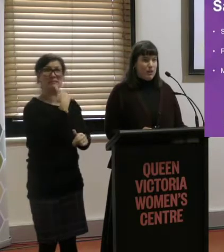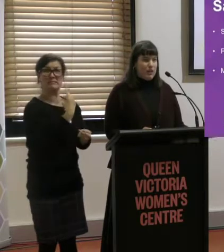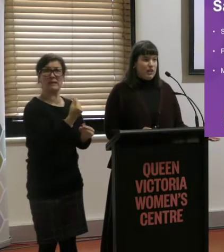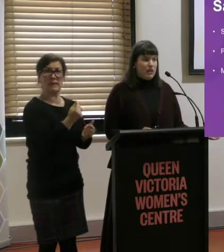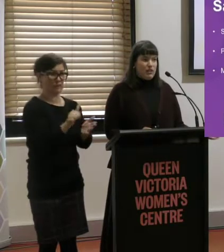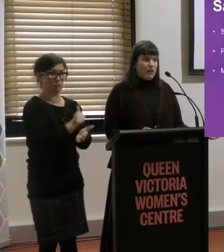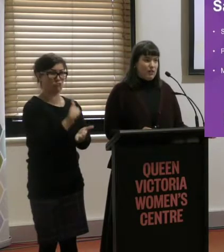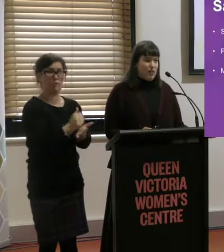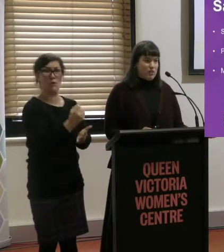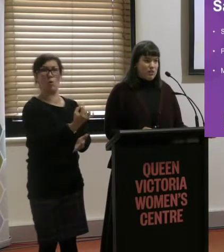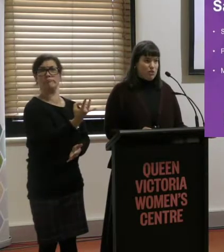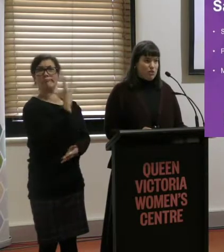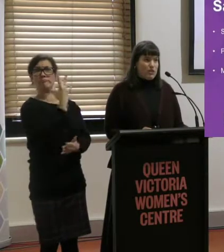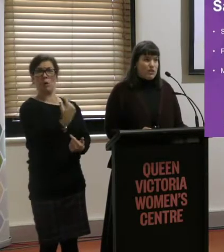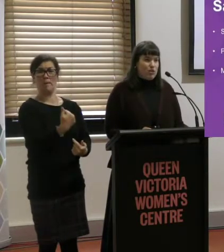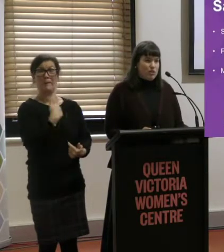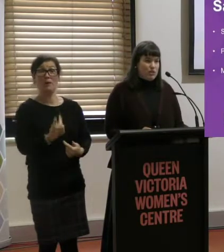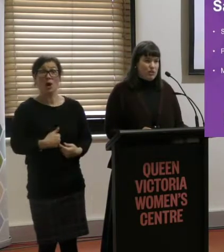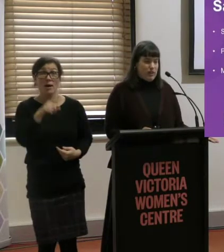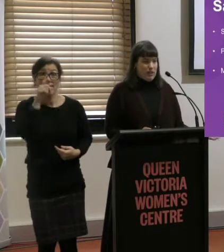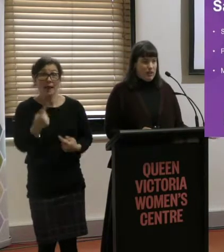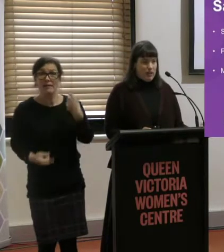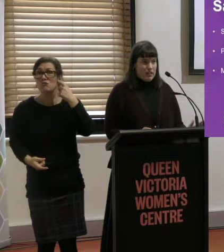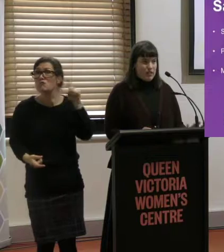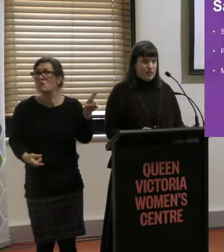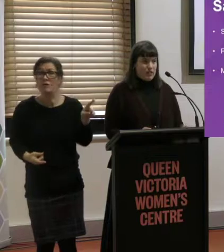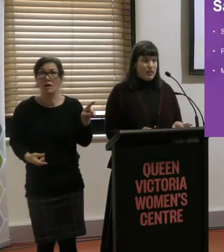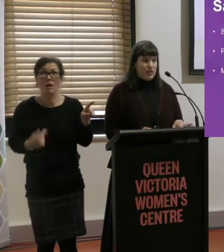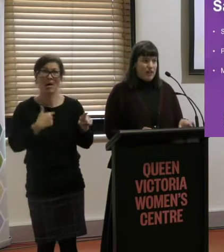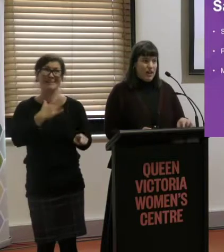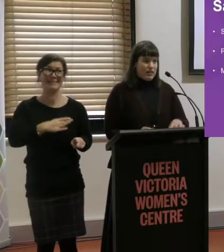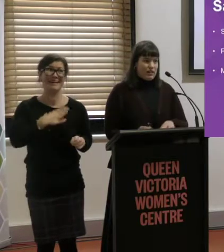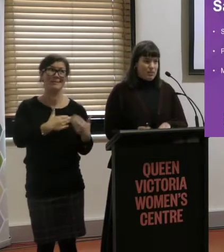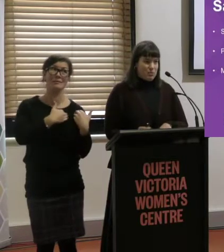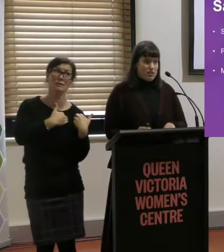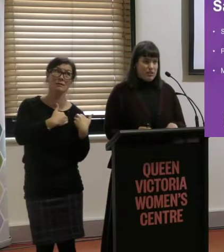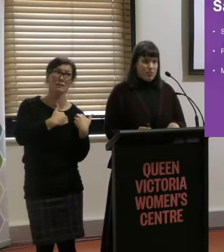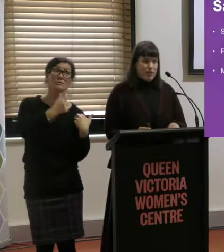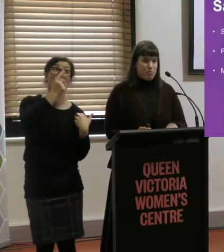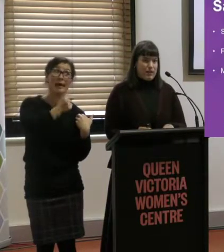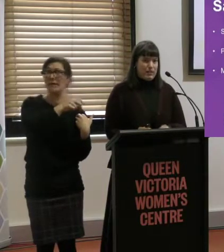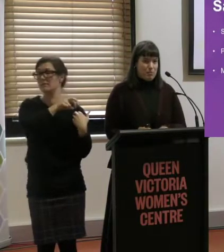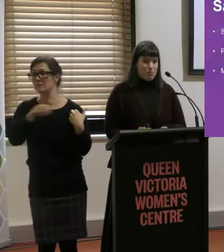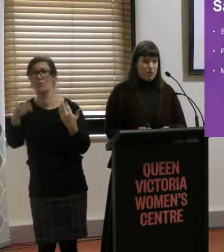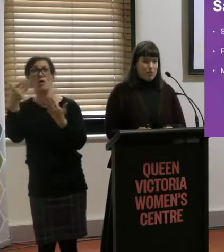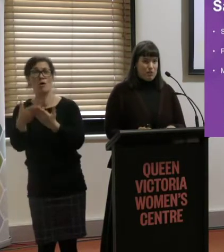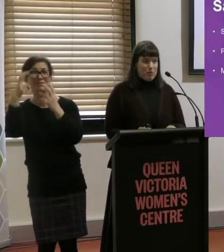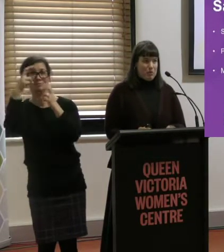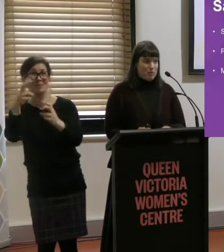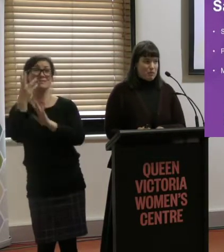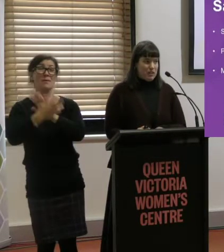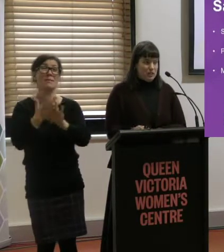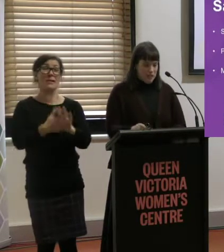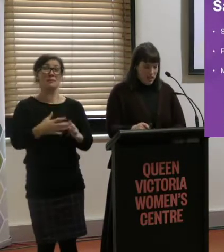inappropriate, you don't have the option to just ignore them because you actually rely on their services. So our inaccessible system has placed that burden on